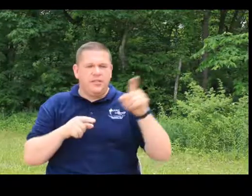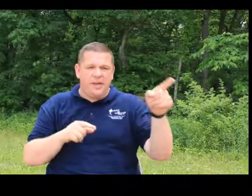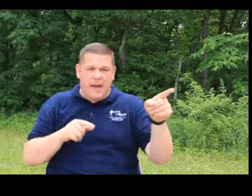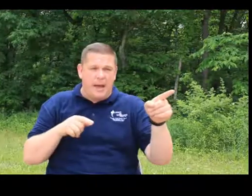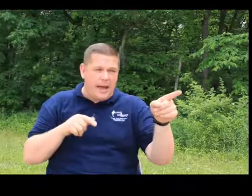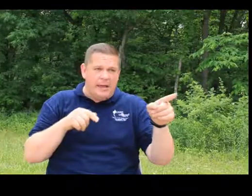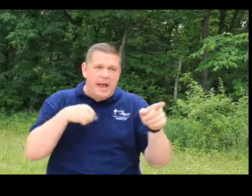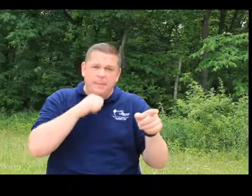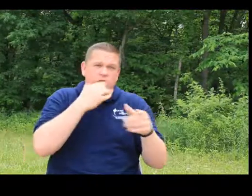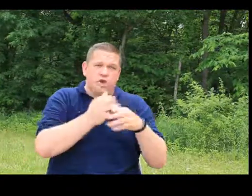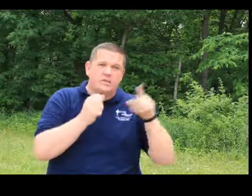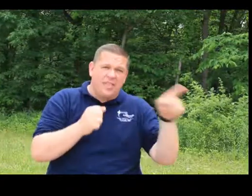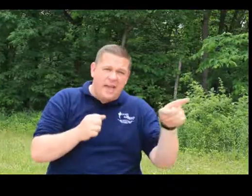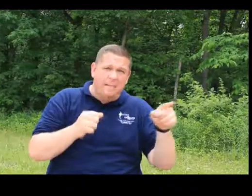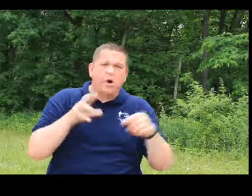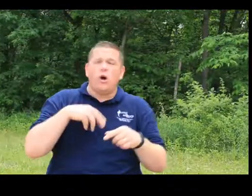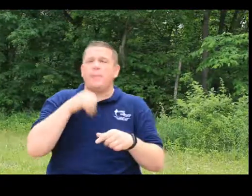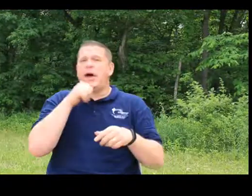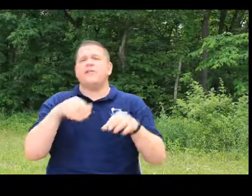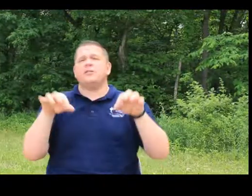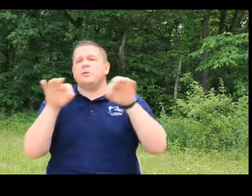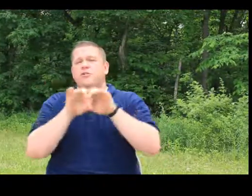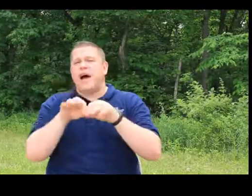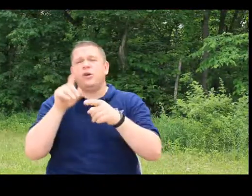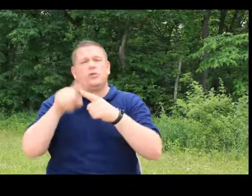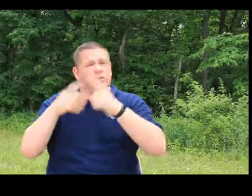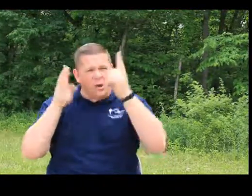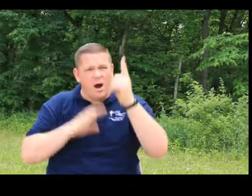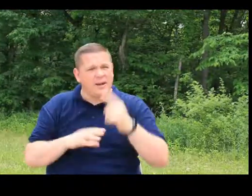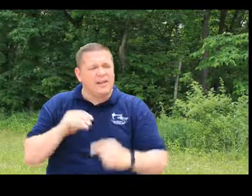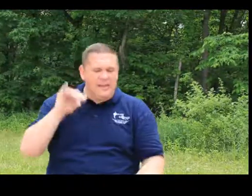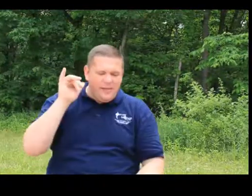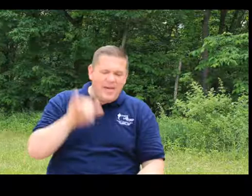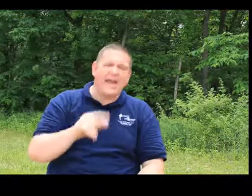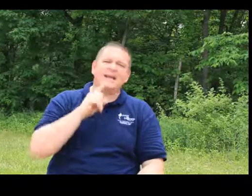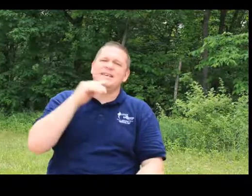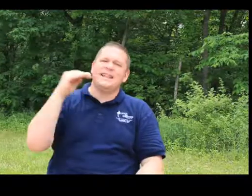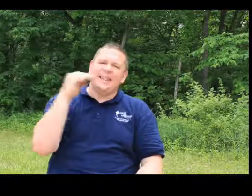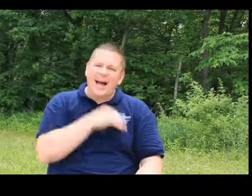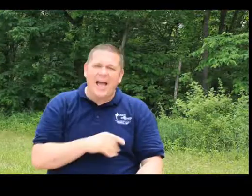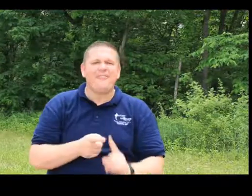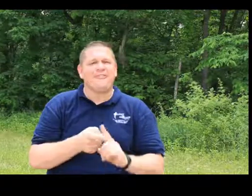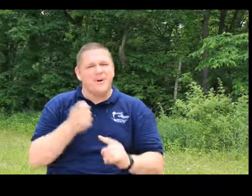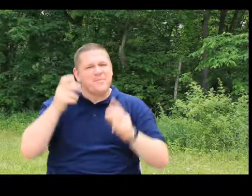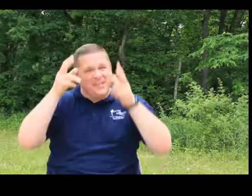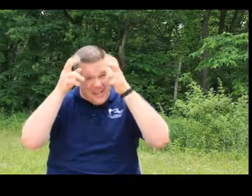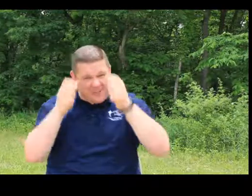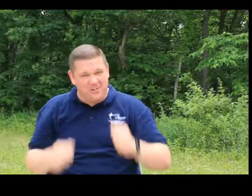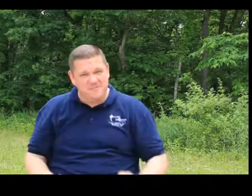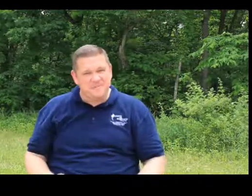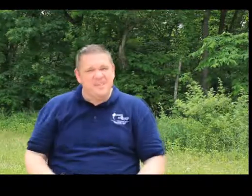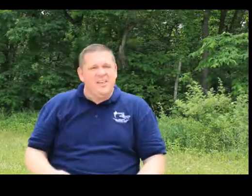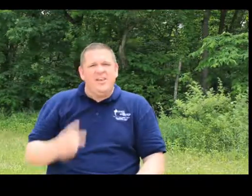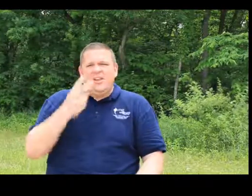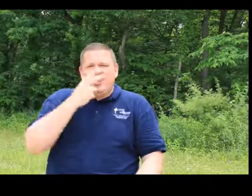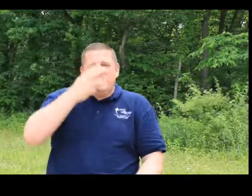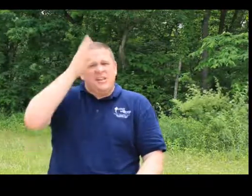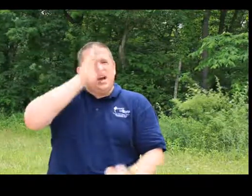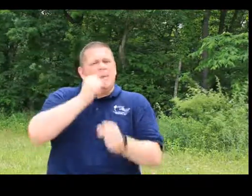them or I'm not having as much value to God. And that is a lie from the devil. You see, God